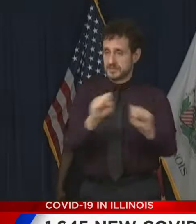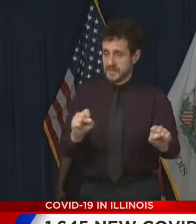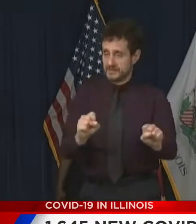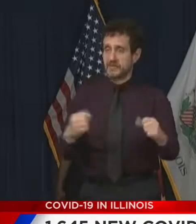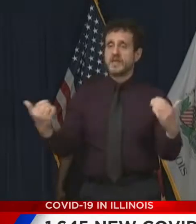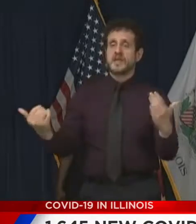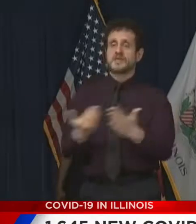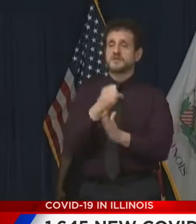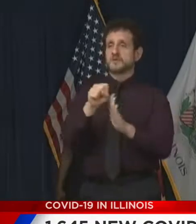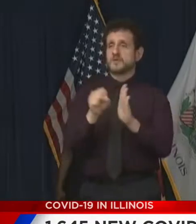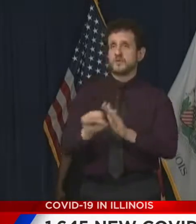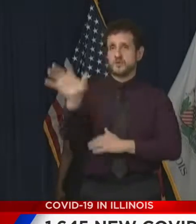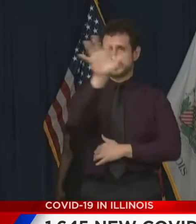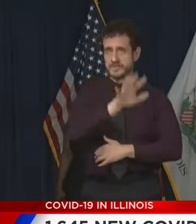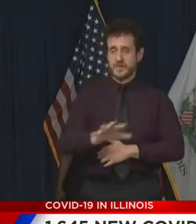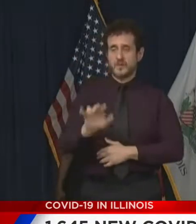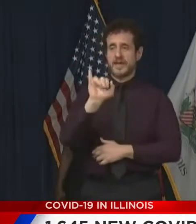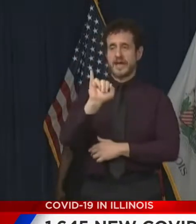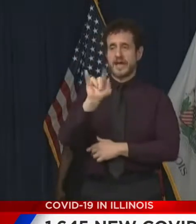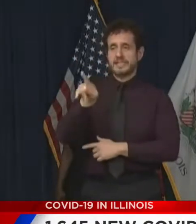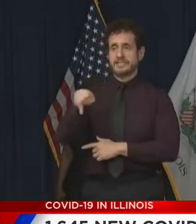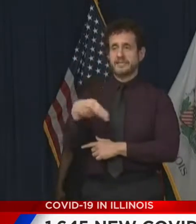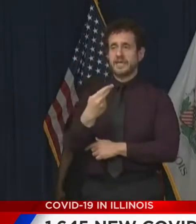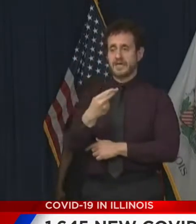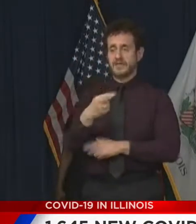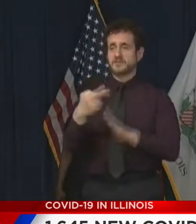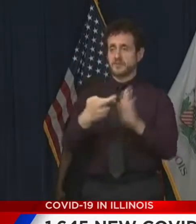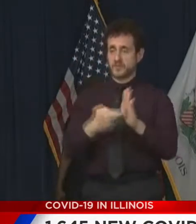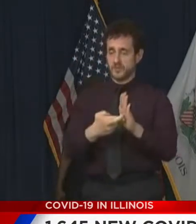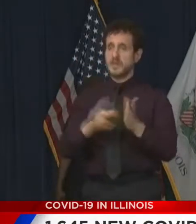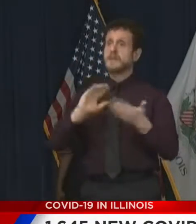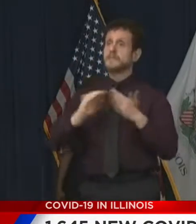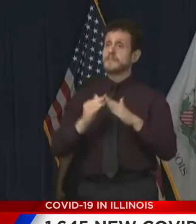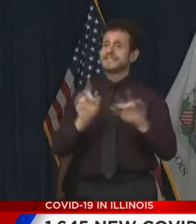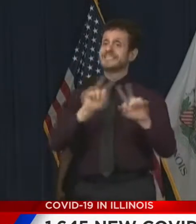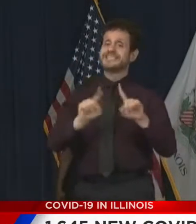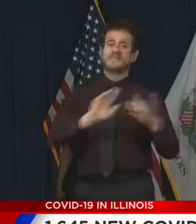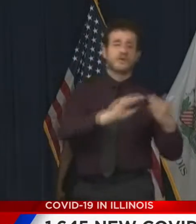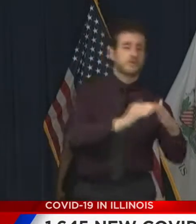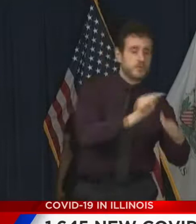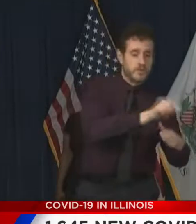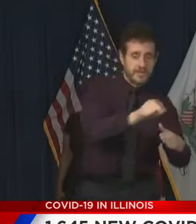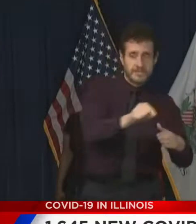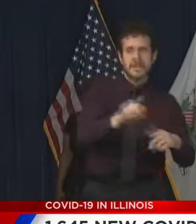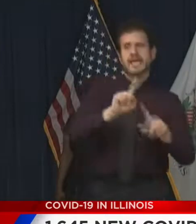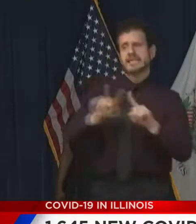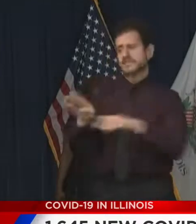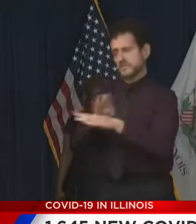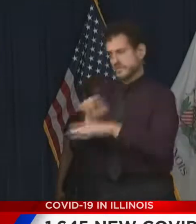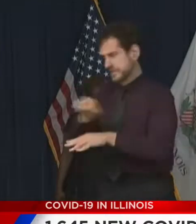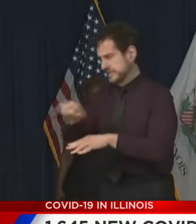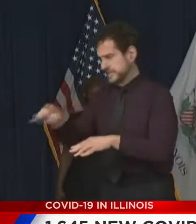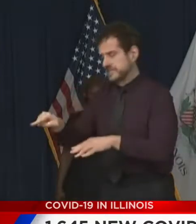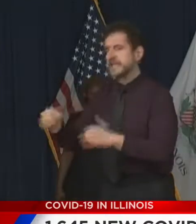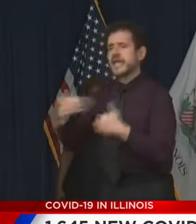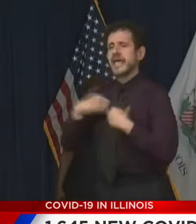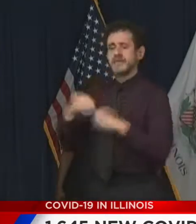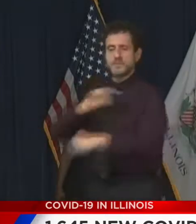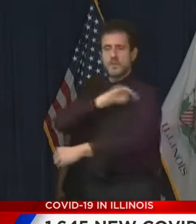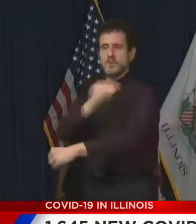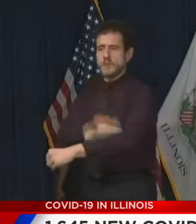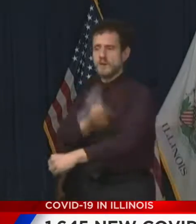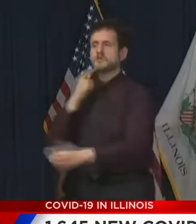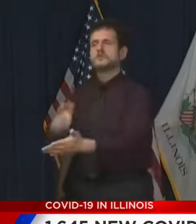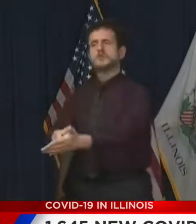IDPH rule that gives communities and businesses a greater ability to enforce masks